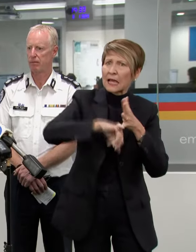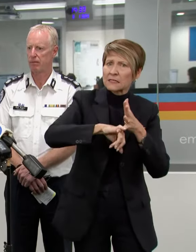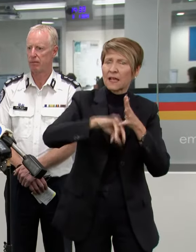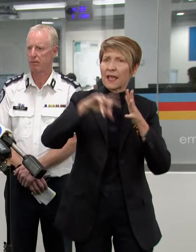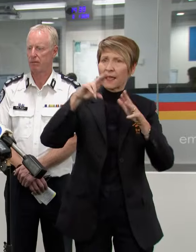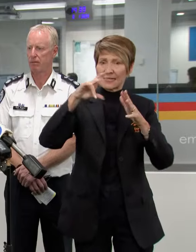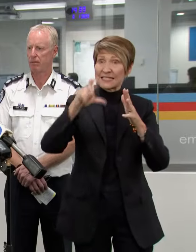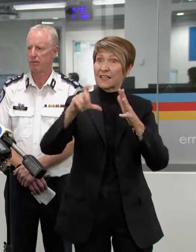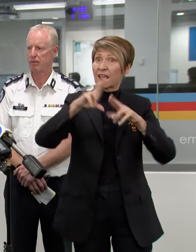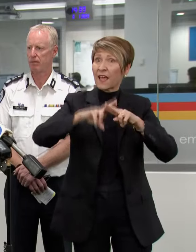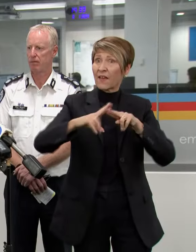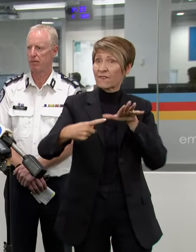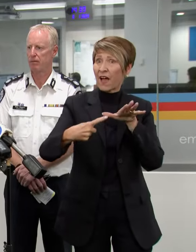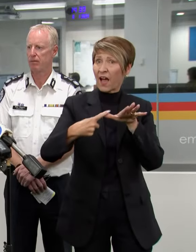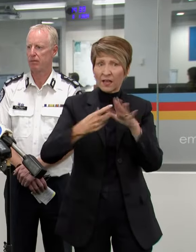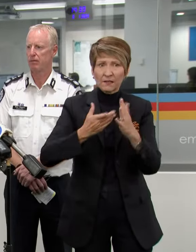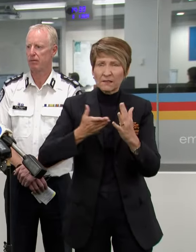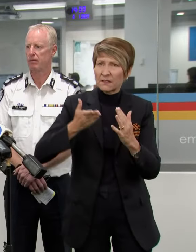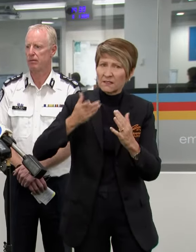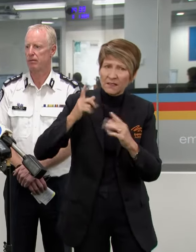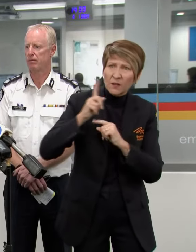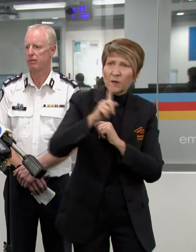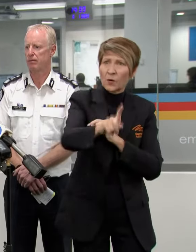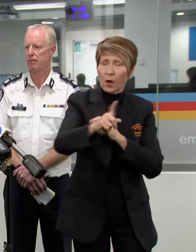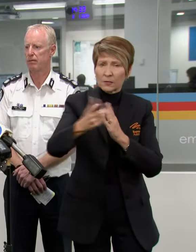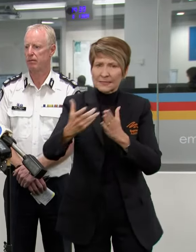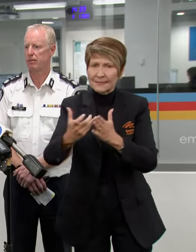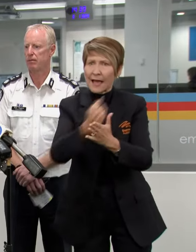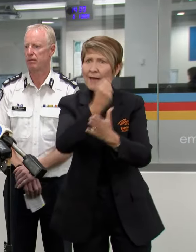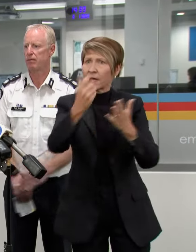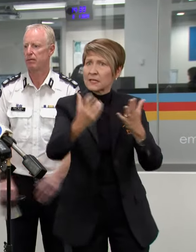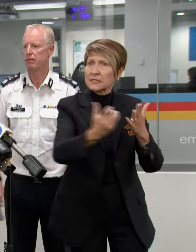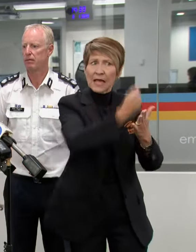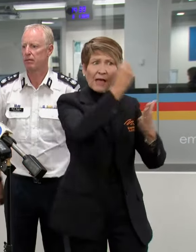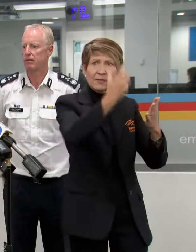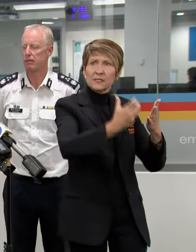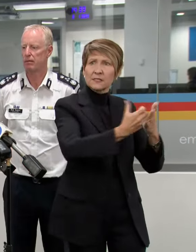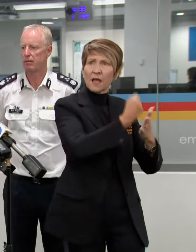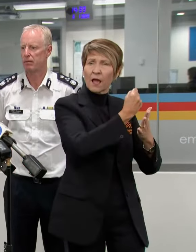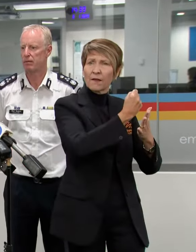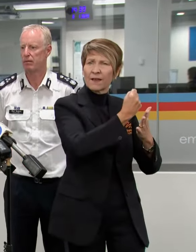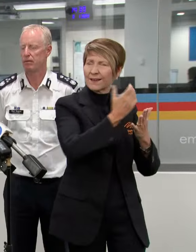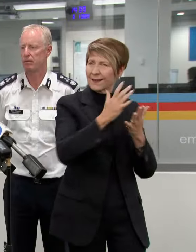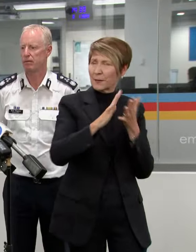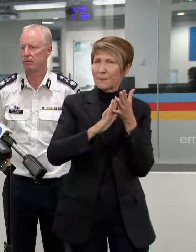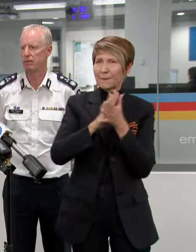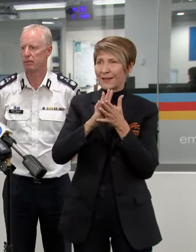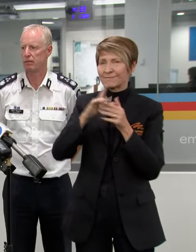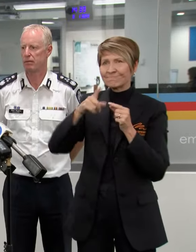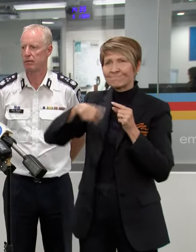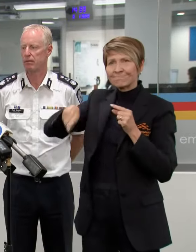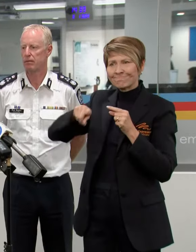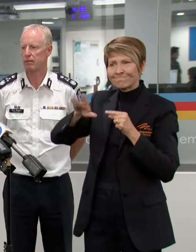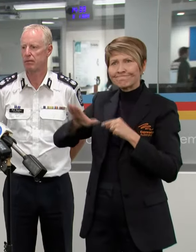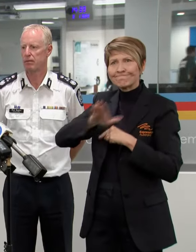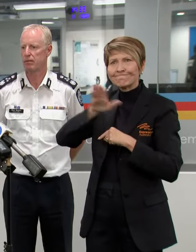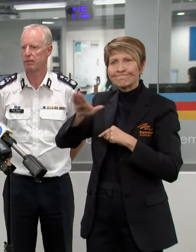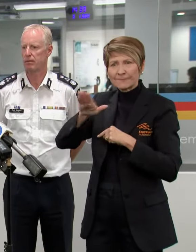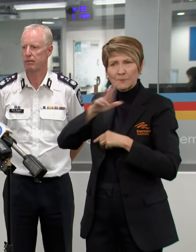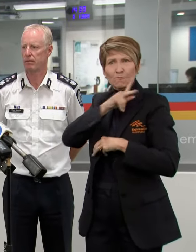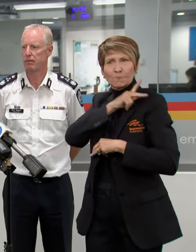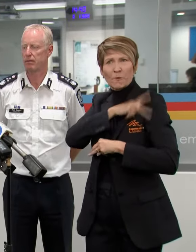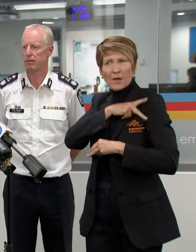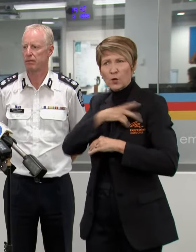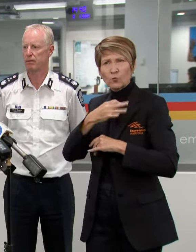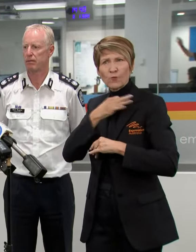in bringing each of those people to safety. But in each instance, we're putting their own lives at risk in being able to rescue those people.